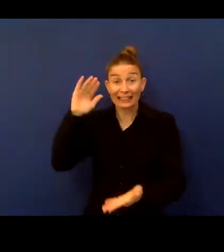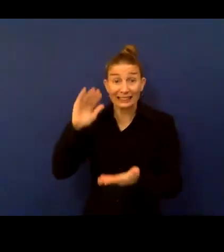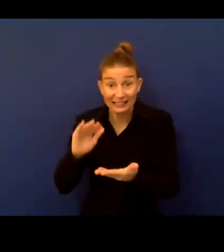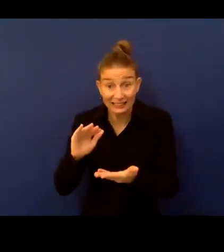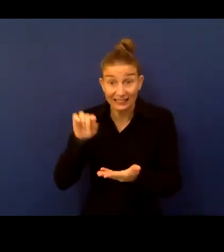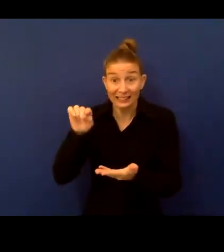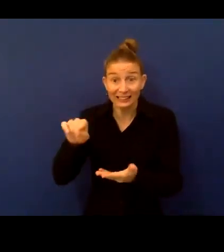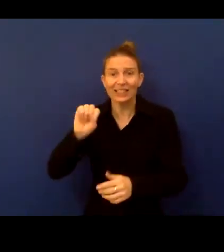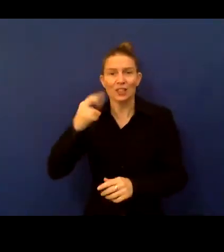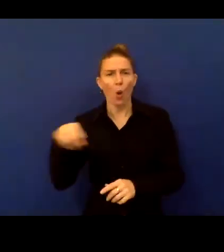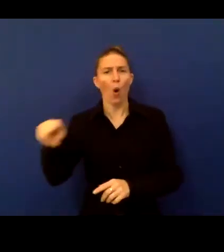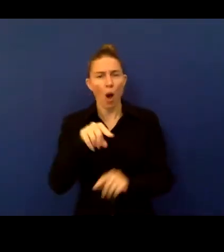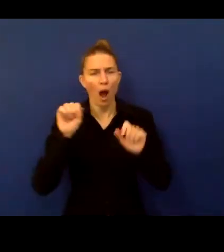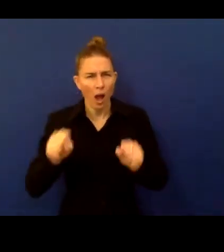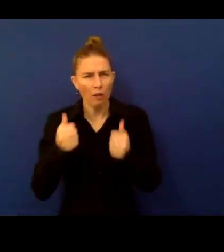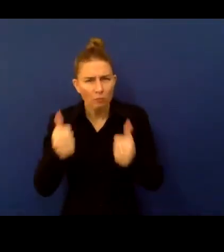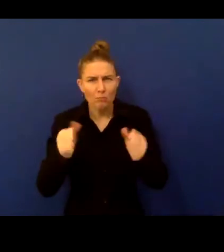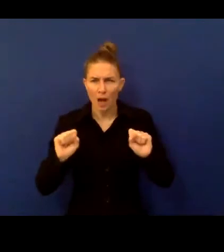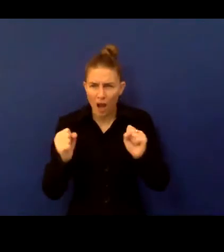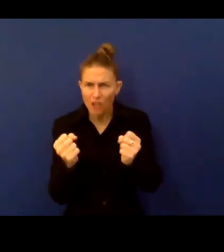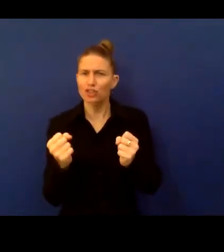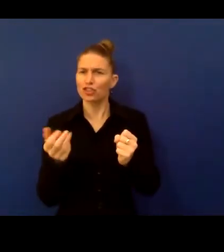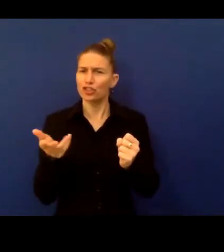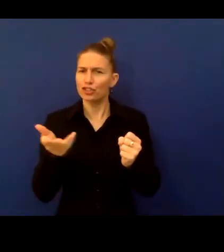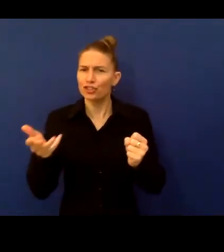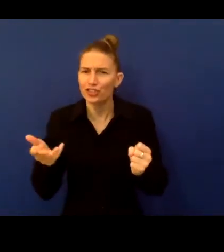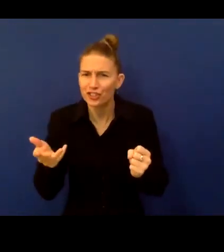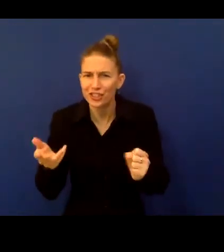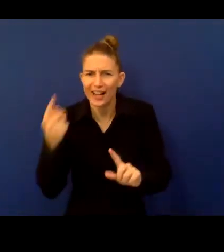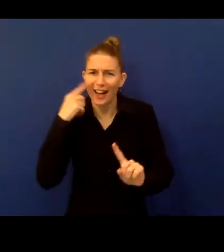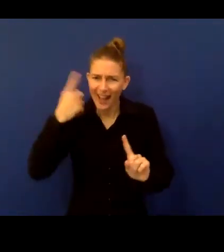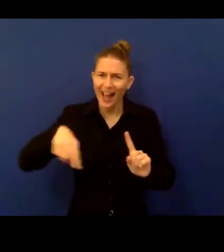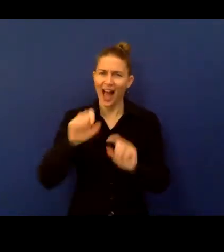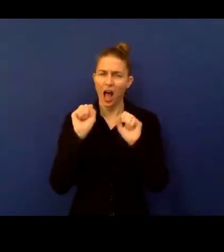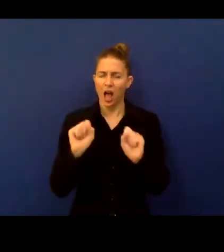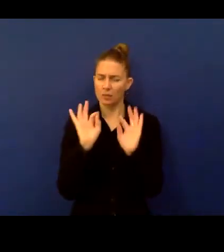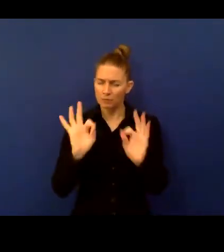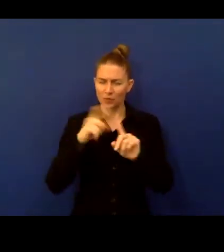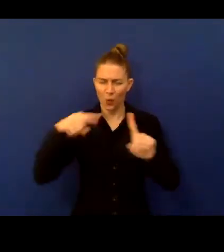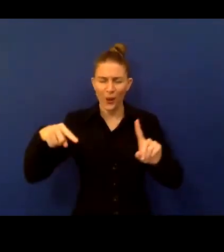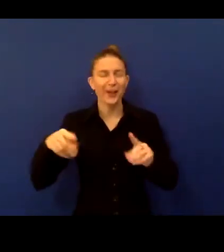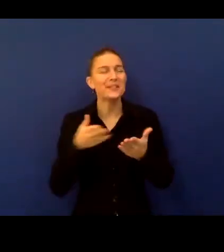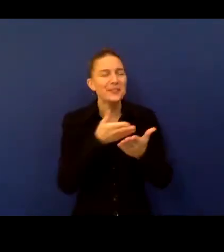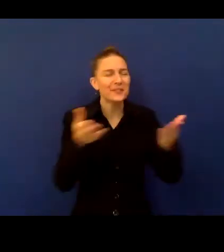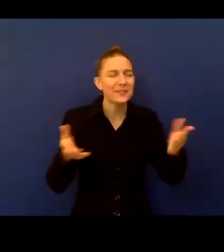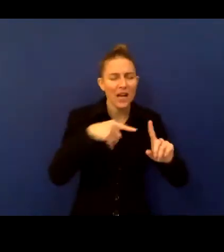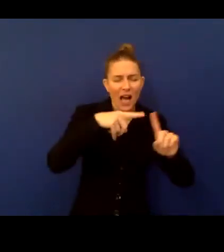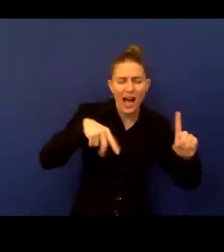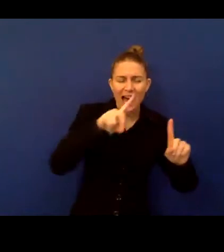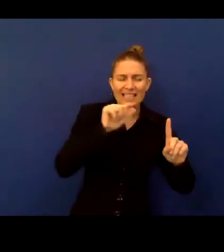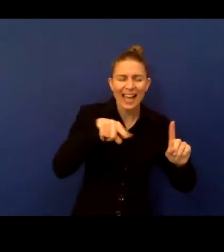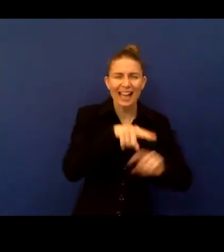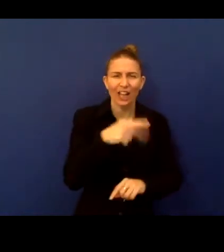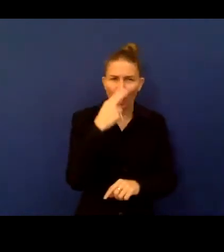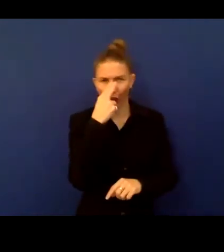I'm proud to be part of the data nerds group and really want to underscore the importance of having representative